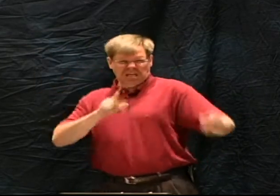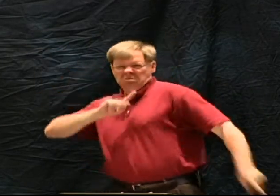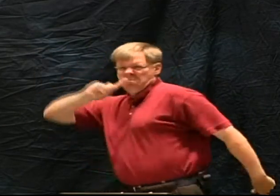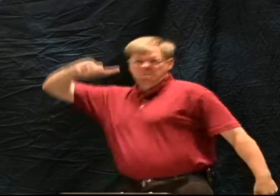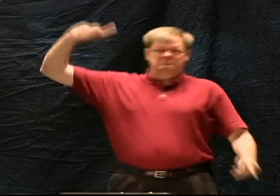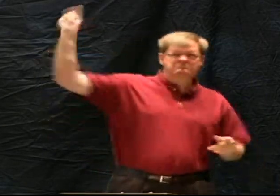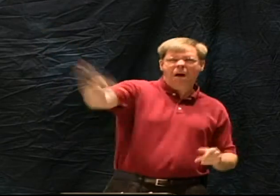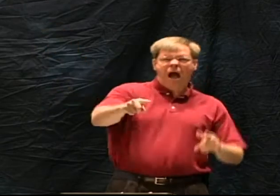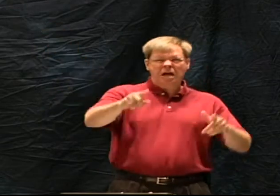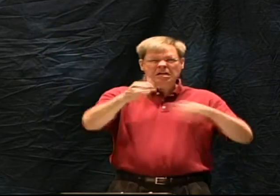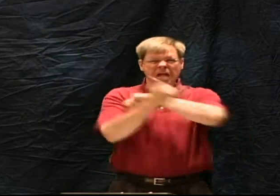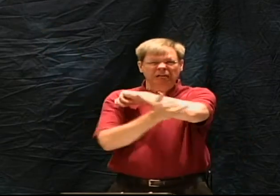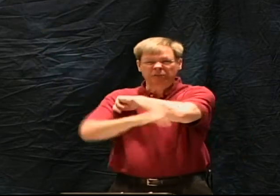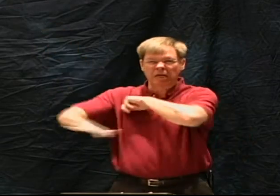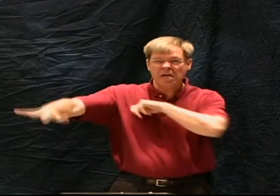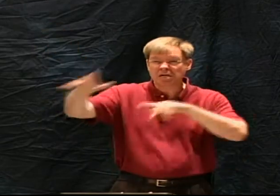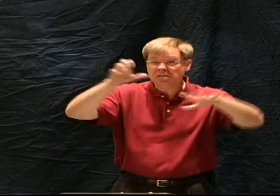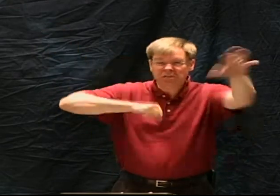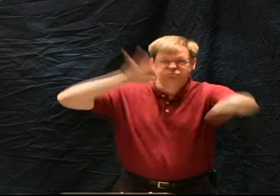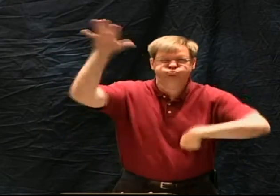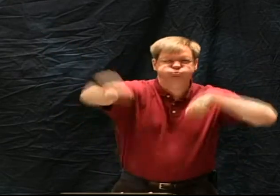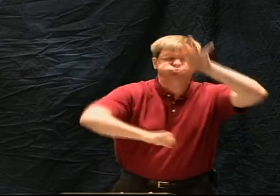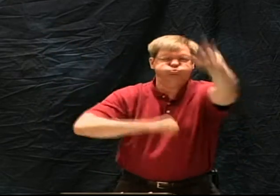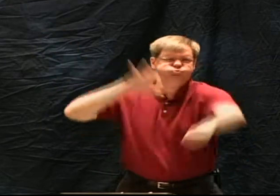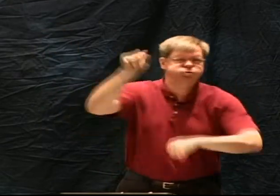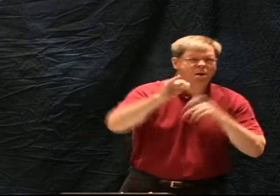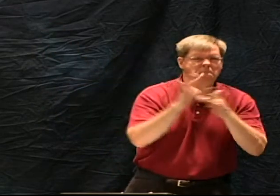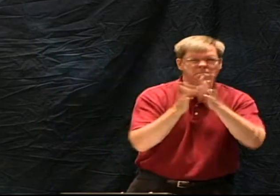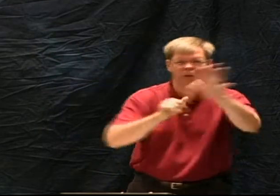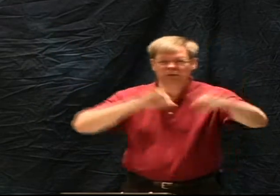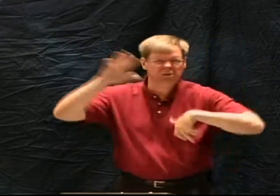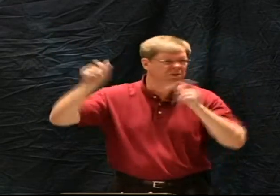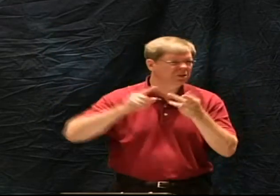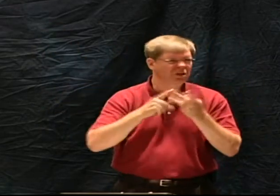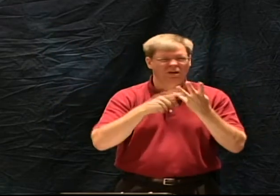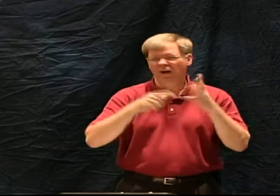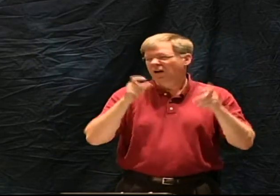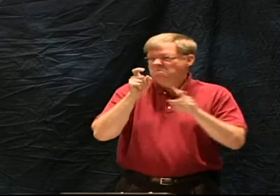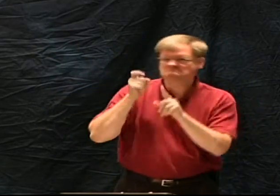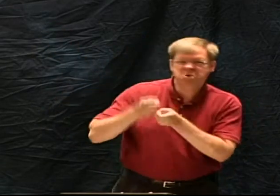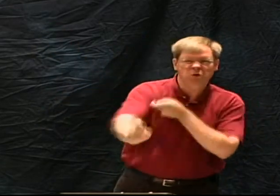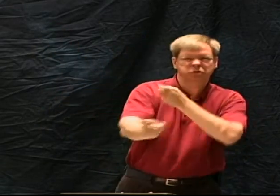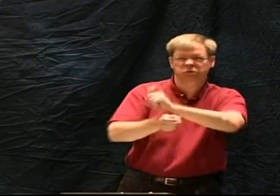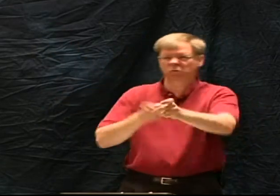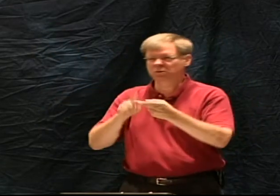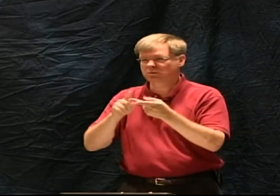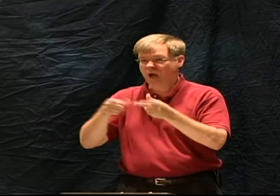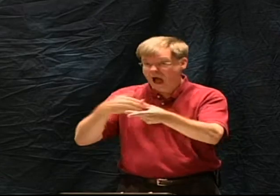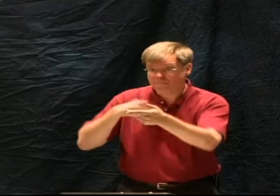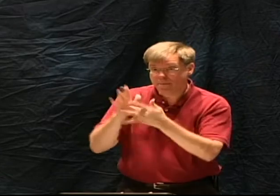there have been kings who have commanded that all scripture